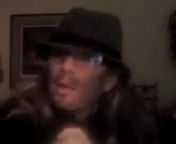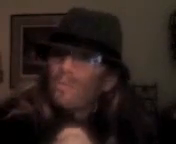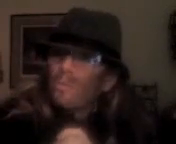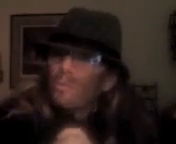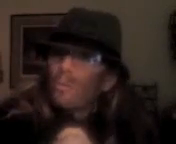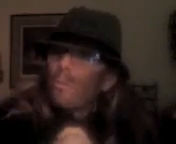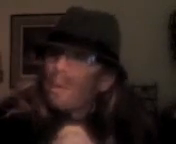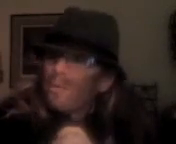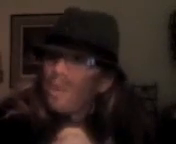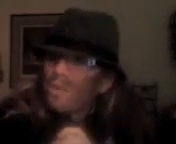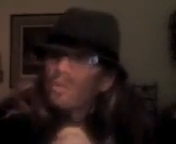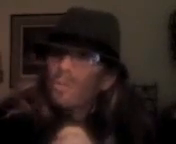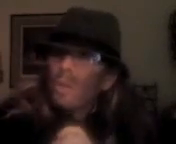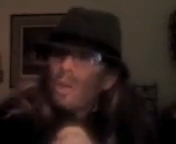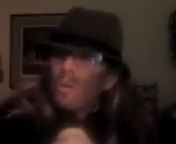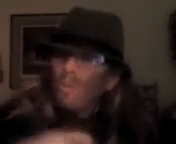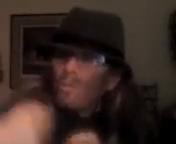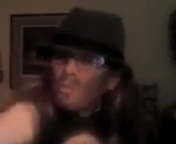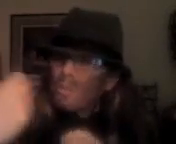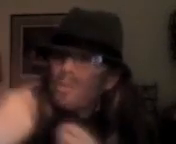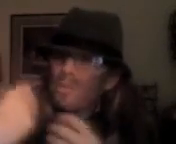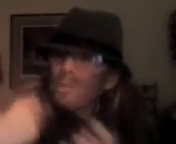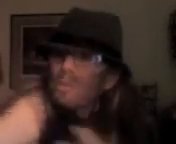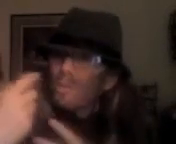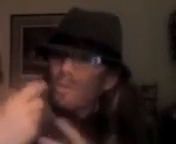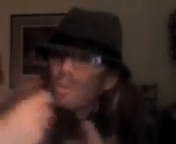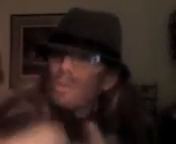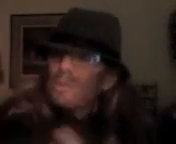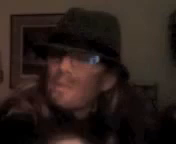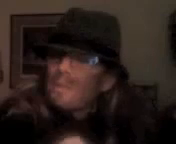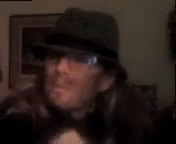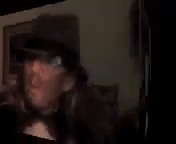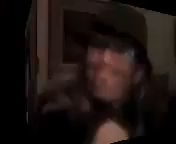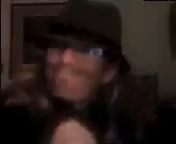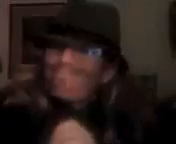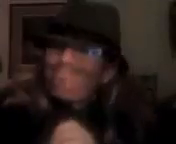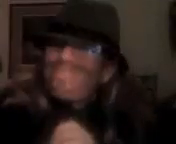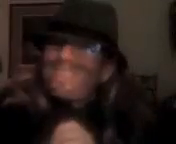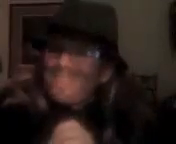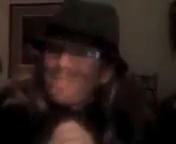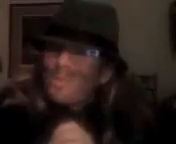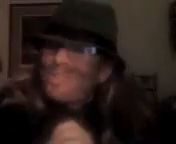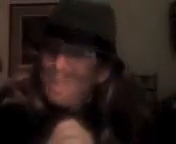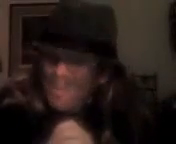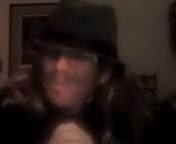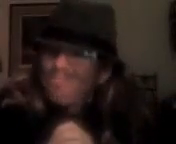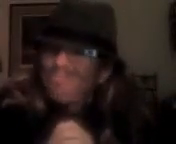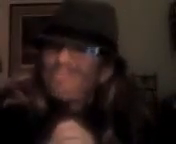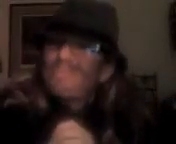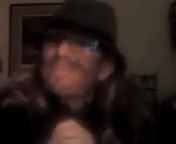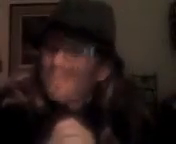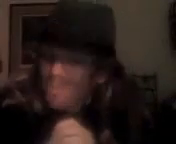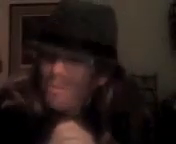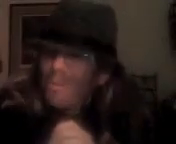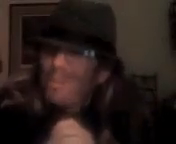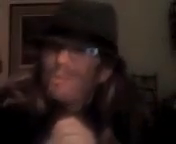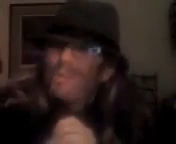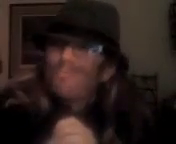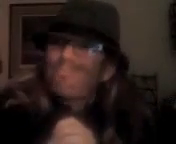had to do the punk fashion with piercing in the shorts, etc. Thank you. Thank you. Thank you very much. much.